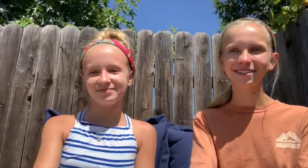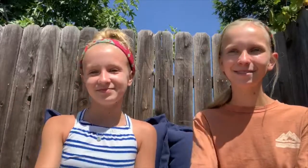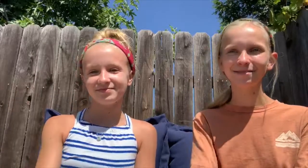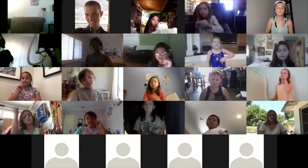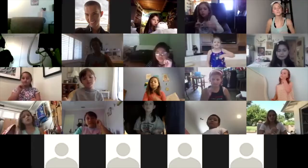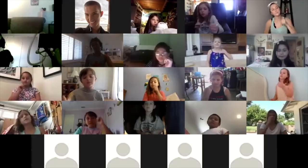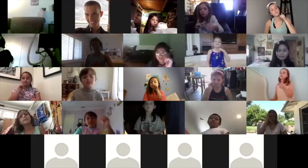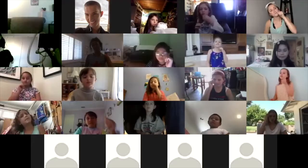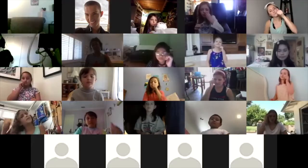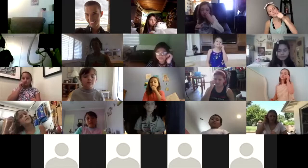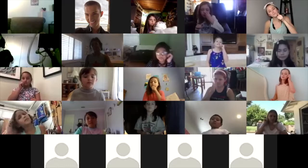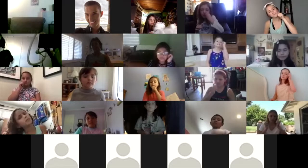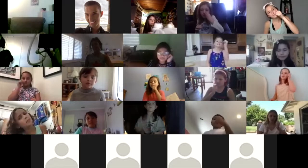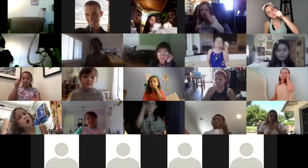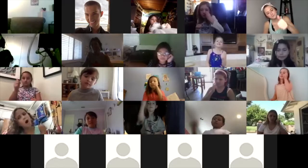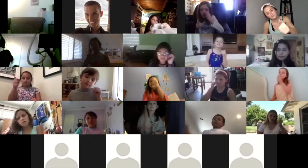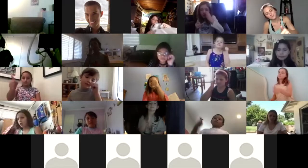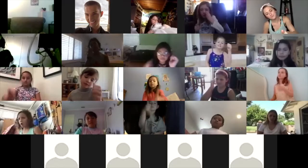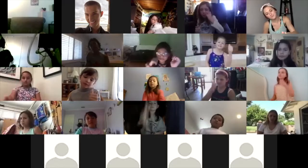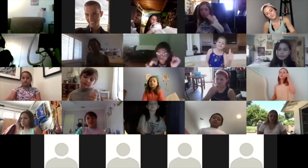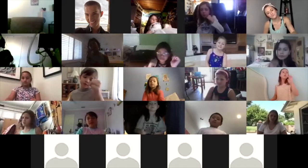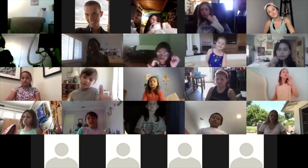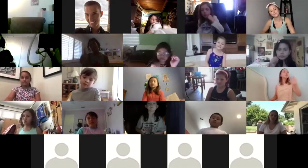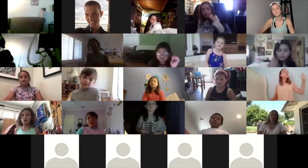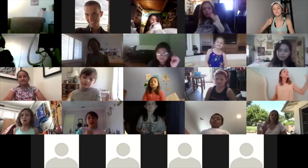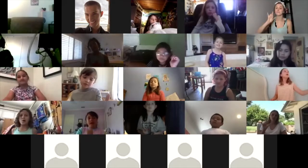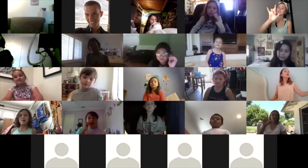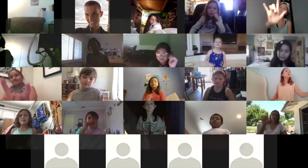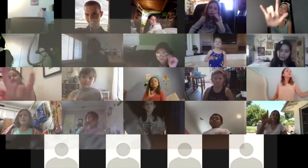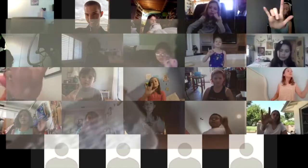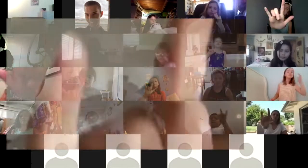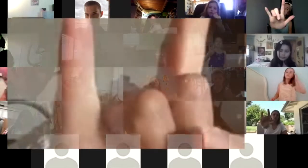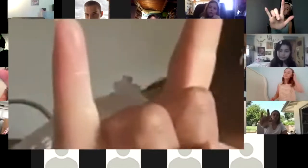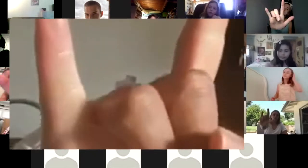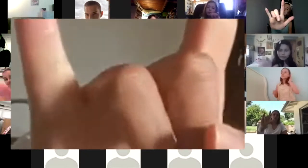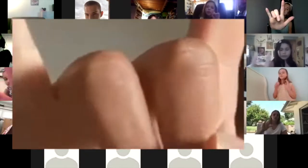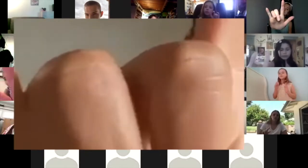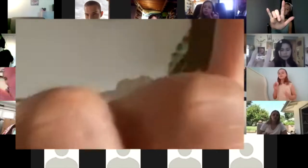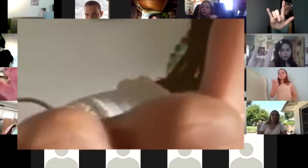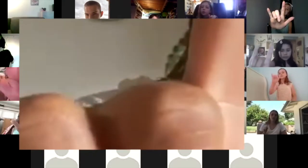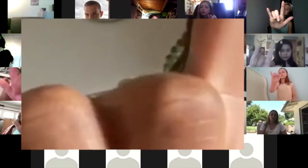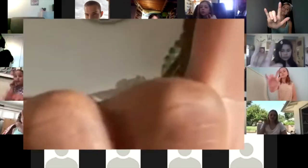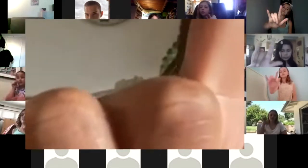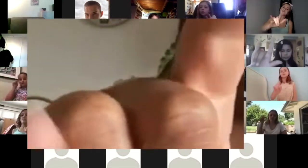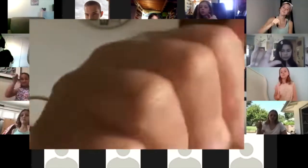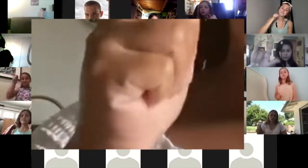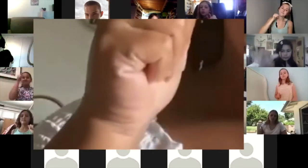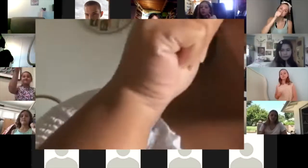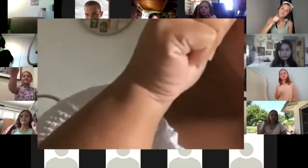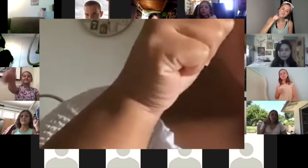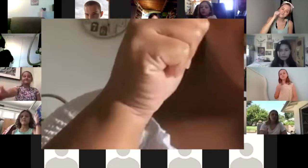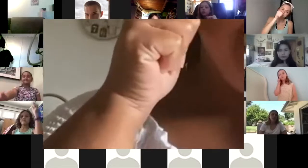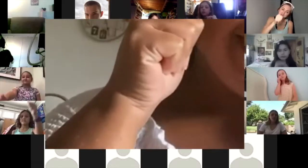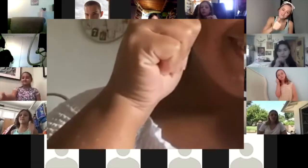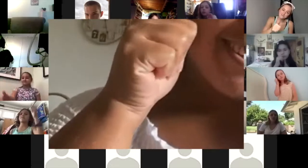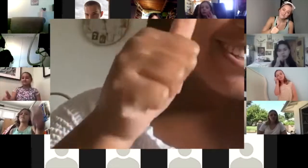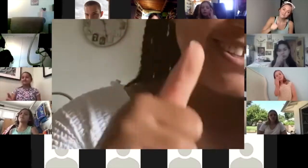You're I love you Tomorrow You're